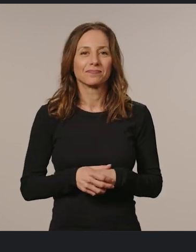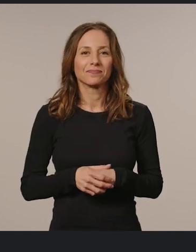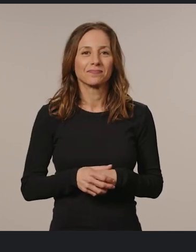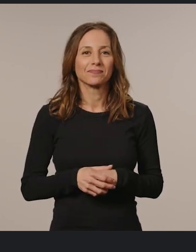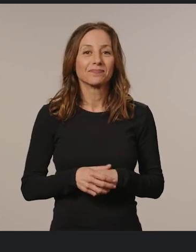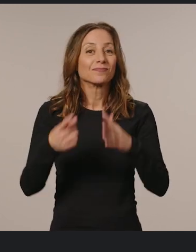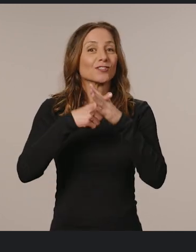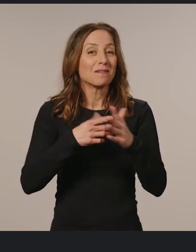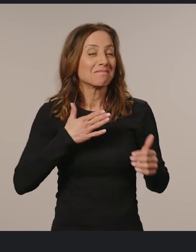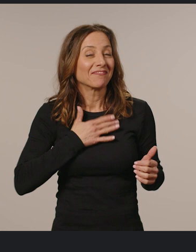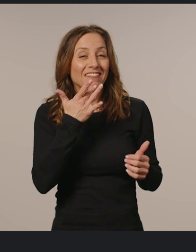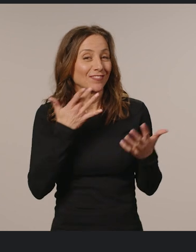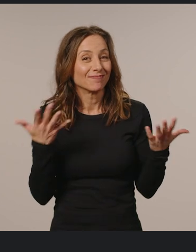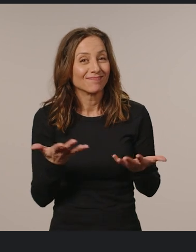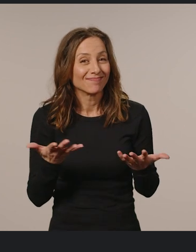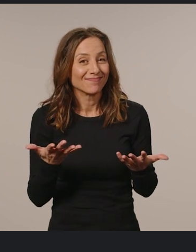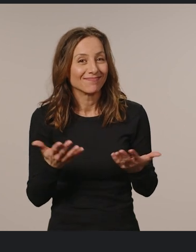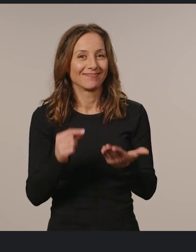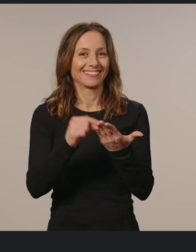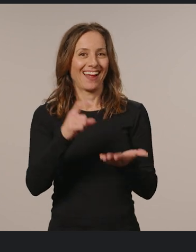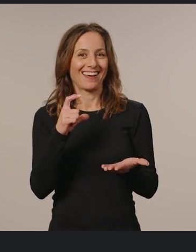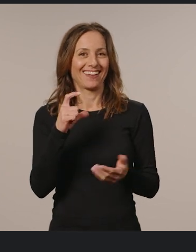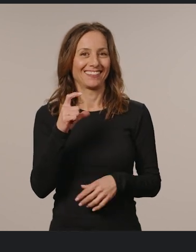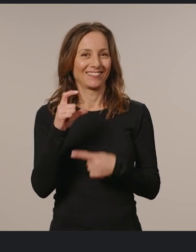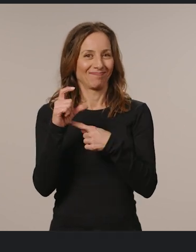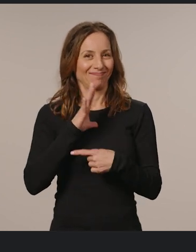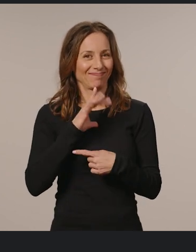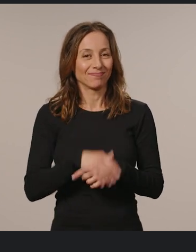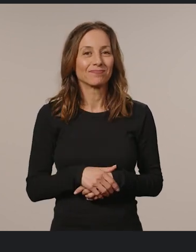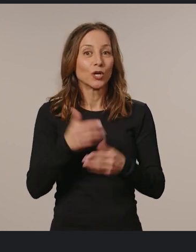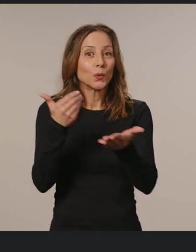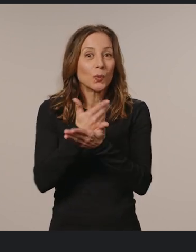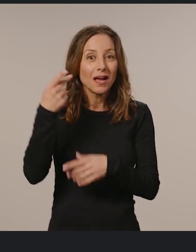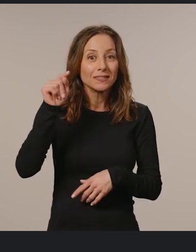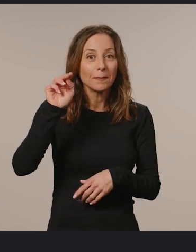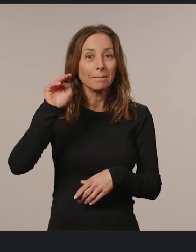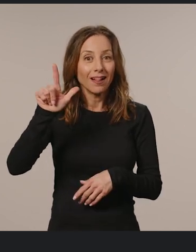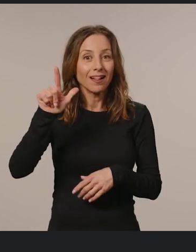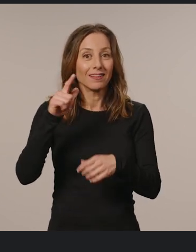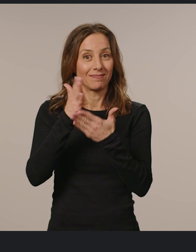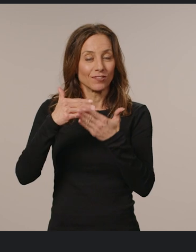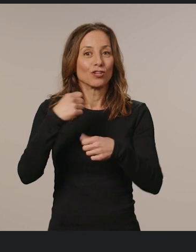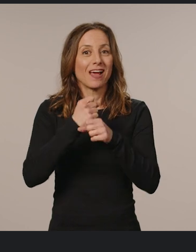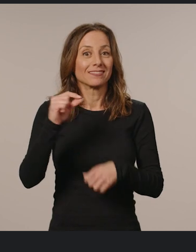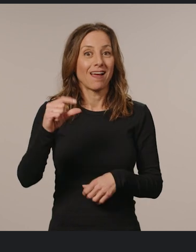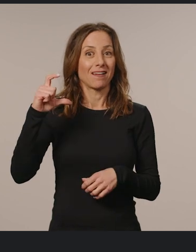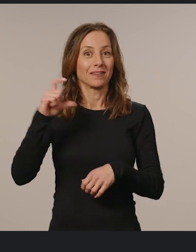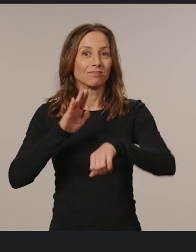Let's start with my favorite, dialogue element. This is a new HTML element to create dialogue prompts such as